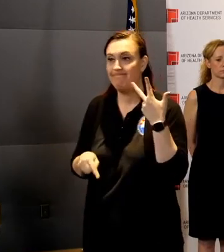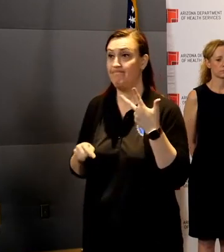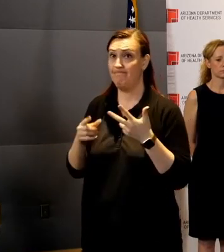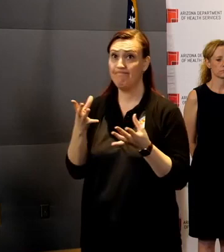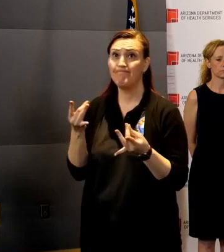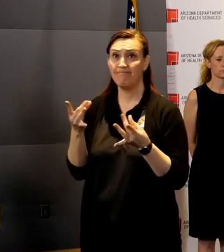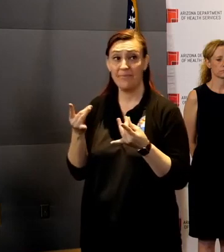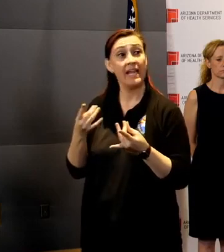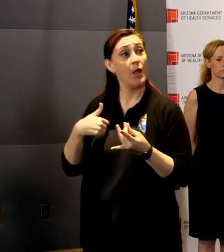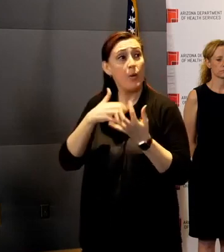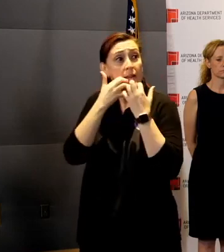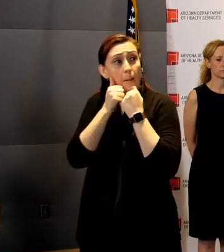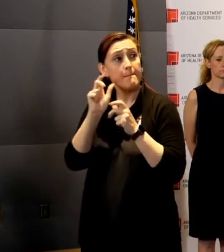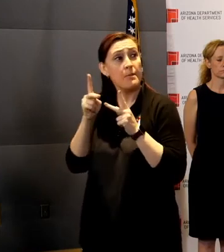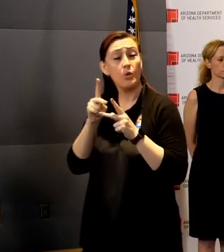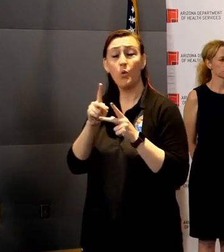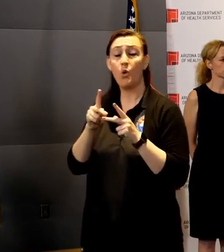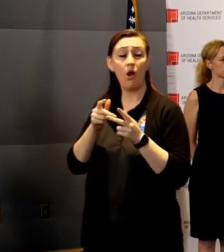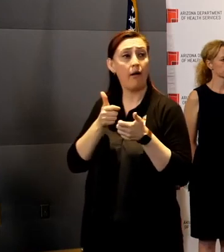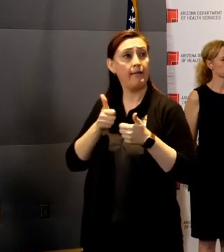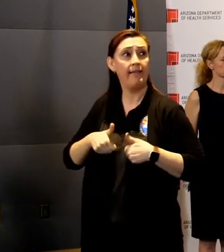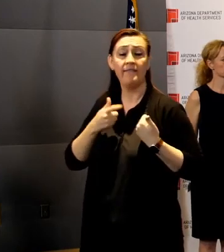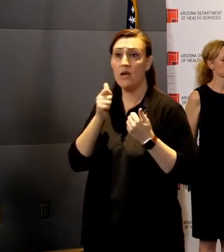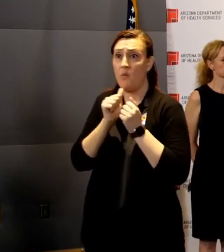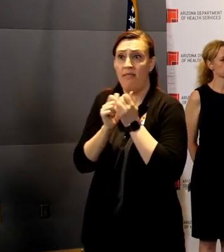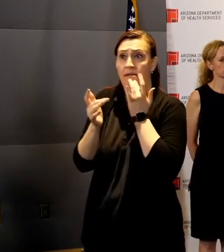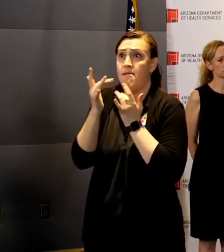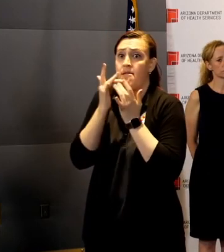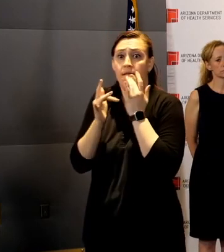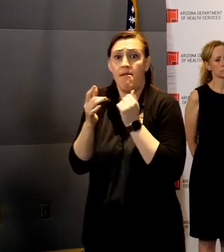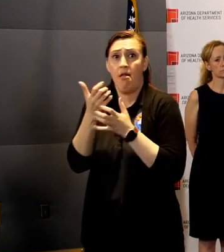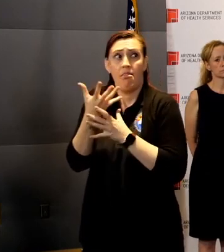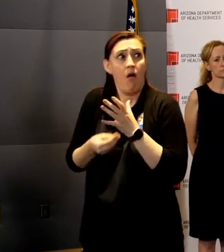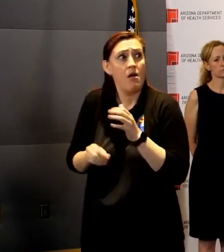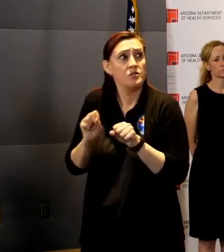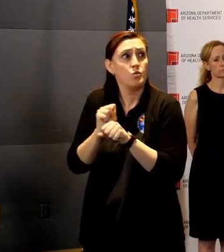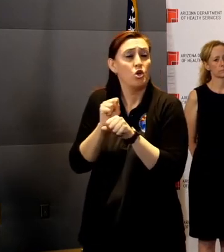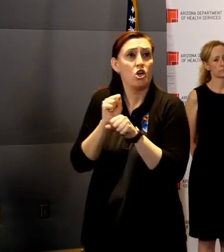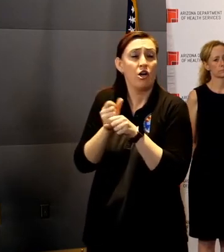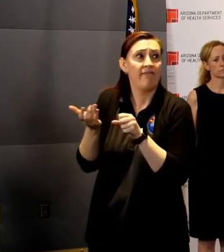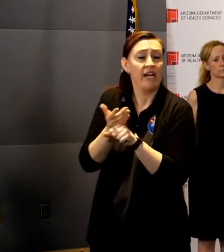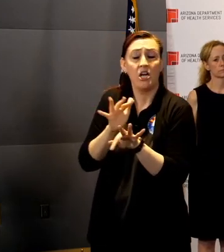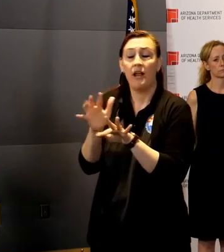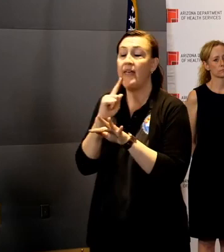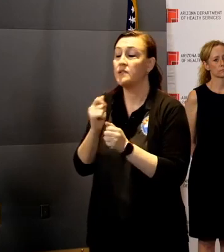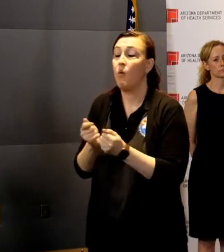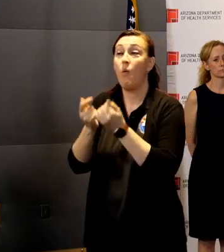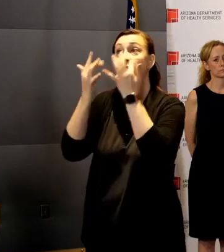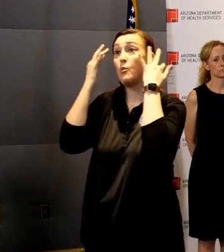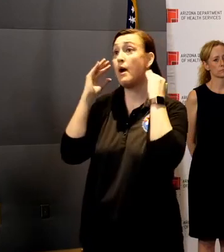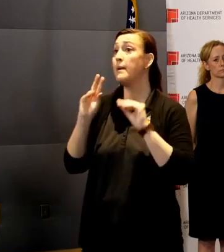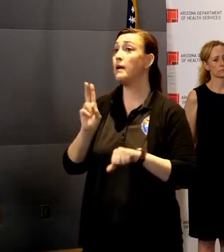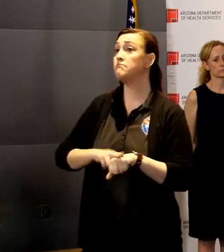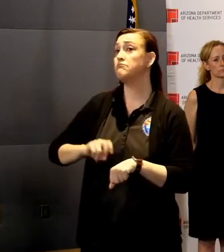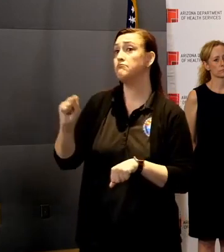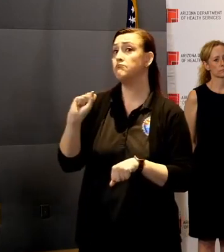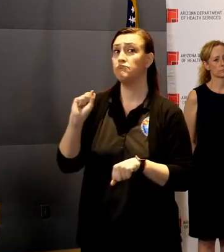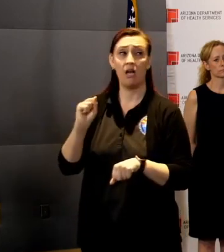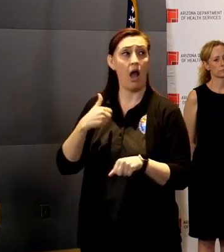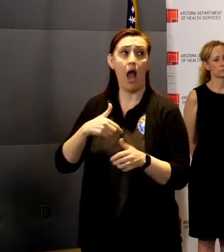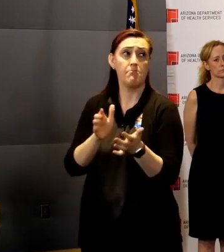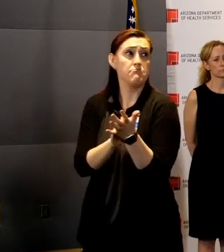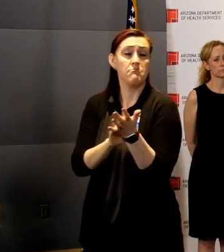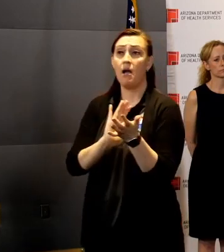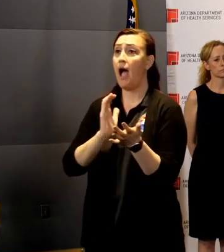affected that are living paycheck to paycheck. I mean, that is an overwhelming concern of what we're doing. I applaud